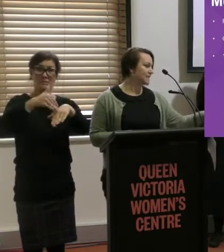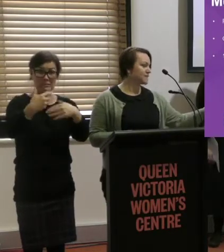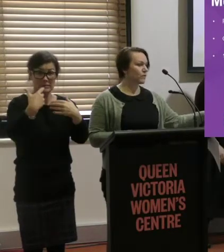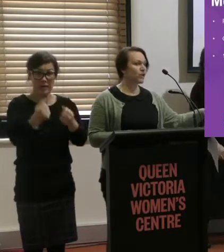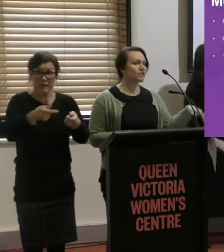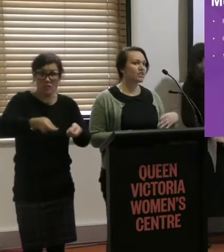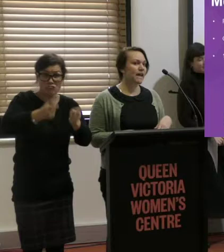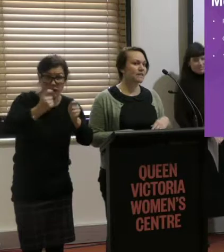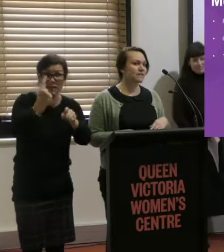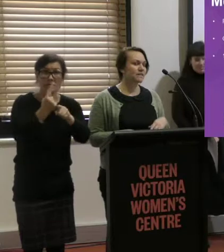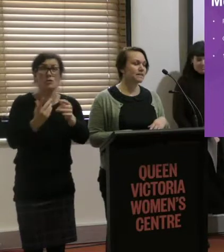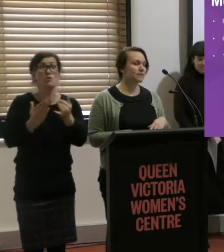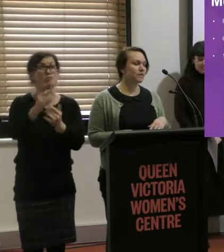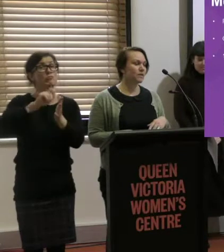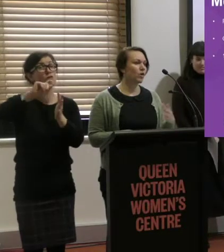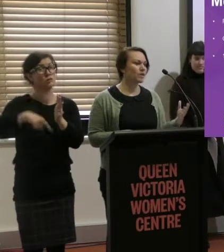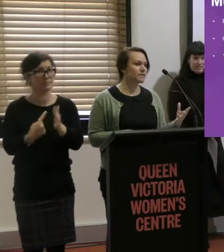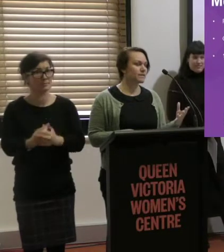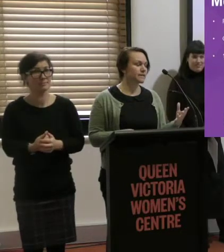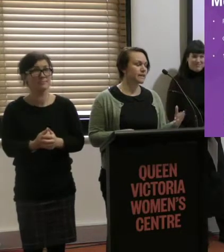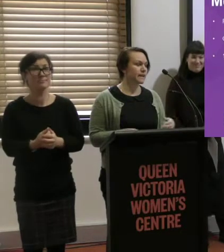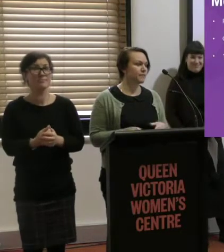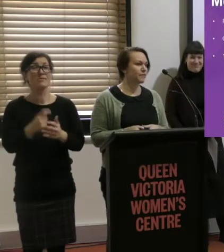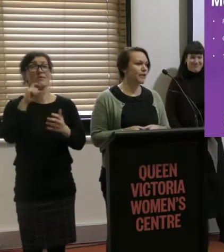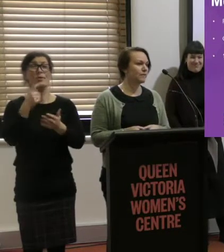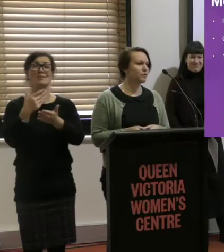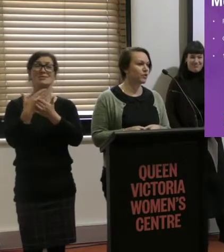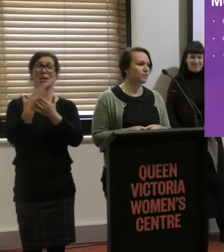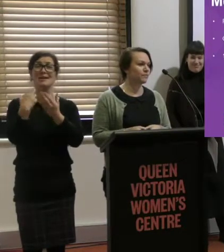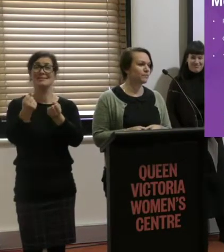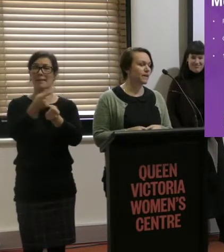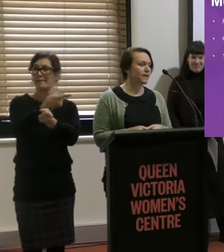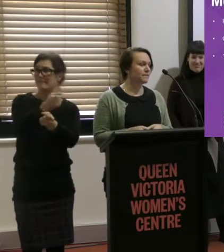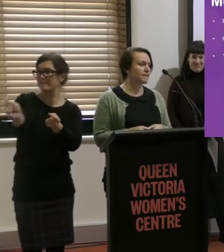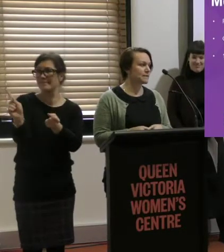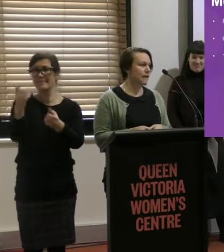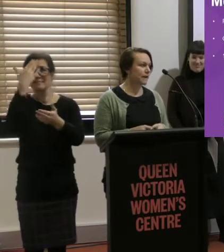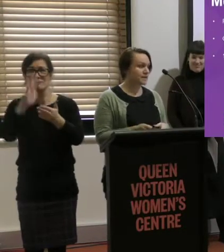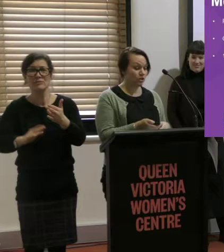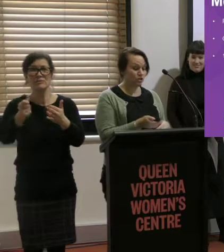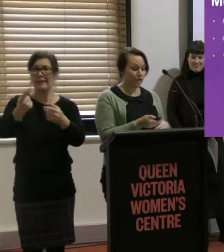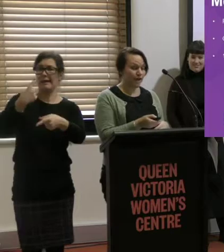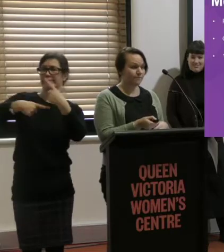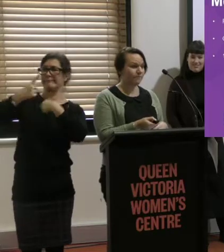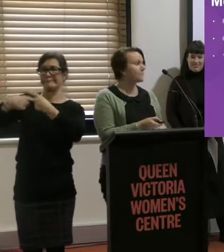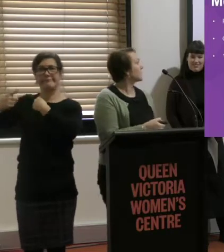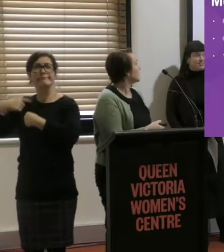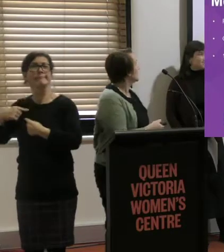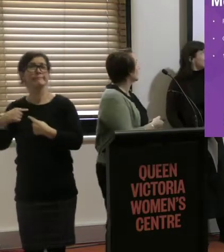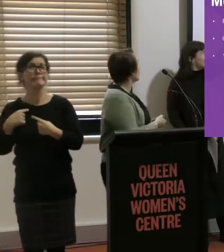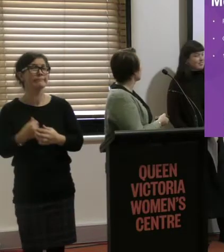And we're going to share just some quotes from people who've participated along the way.